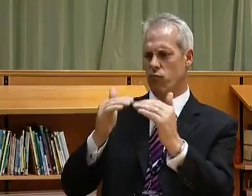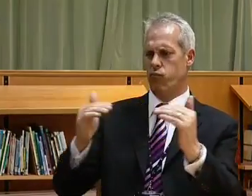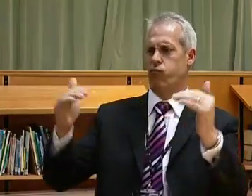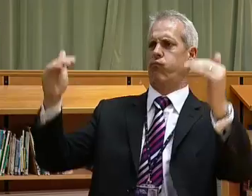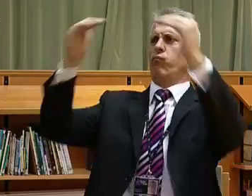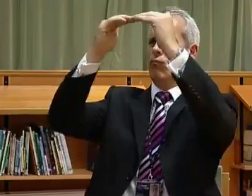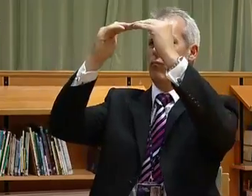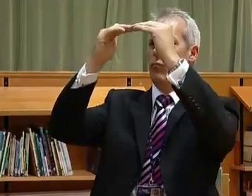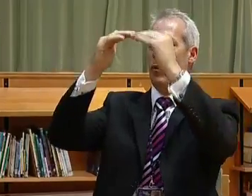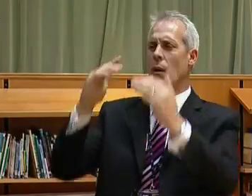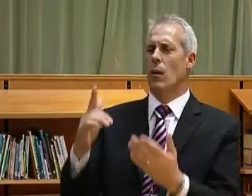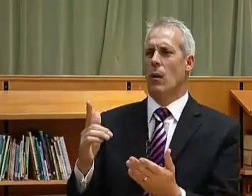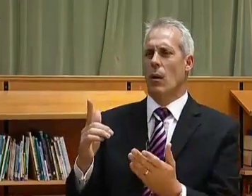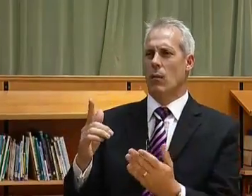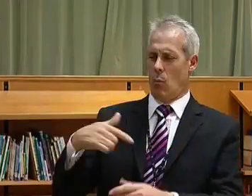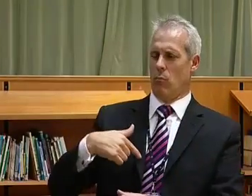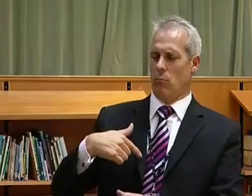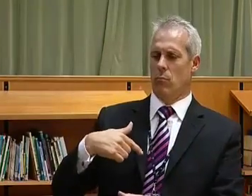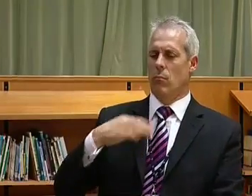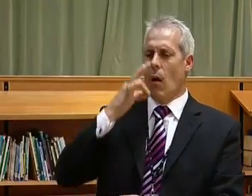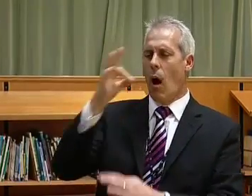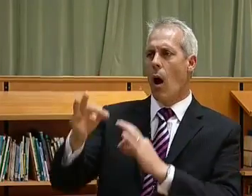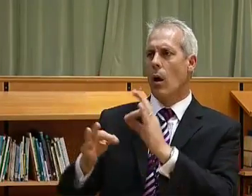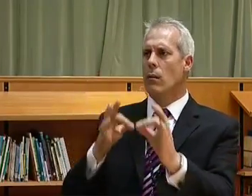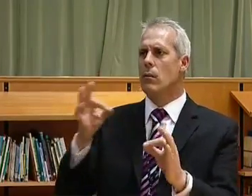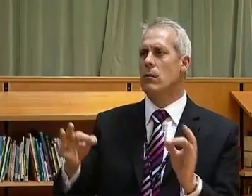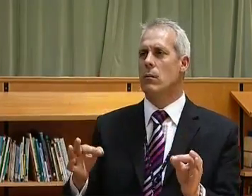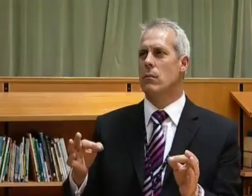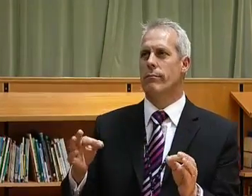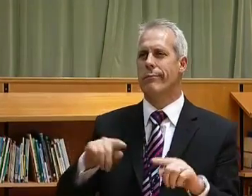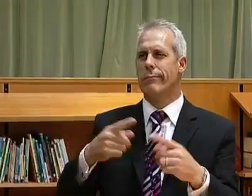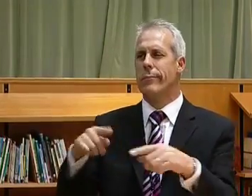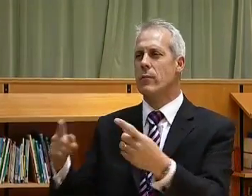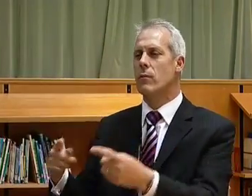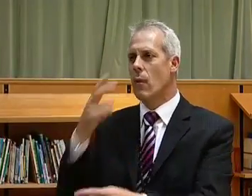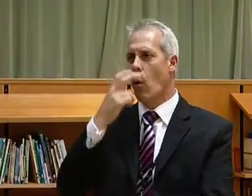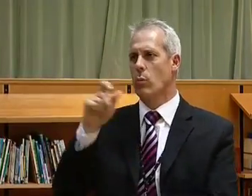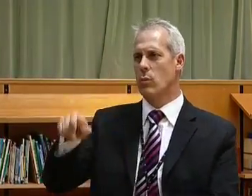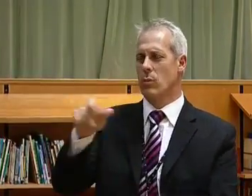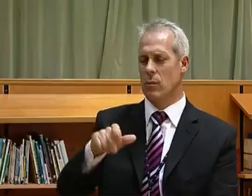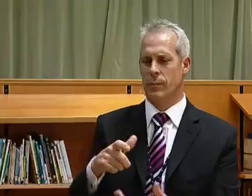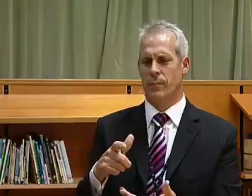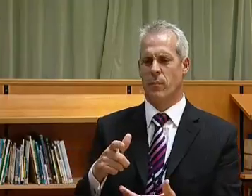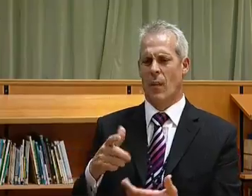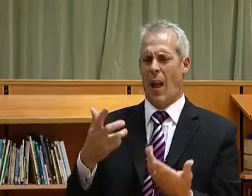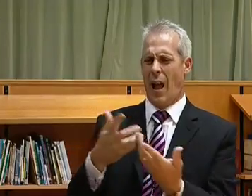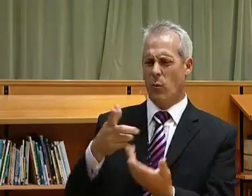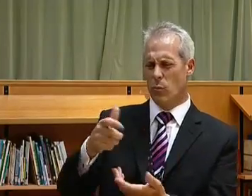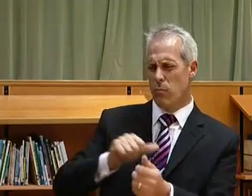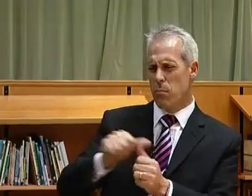I think really we wanted to aim to raise all your achievements and your levels and that we could do that in different ways. So we asked lots